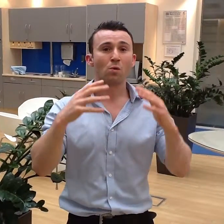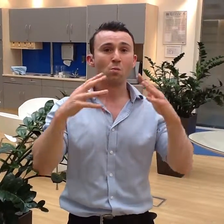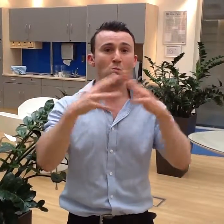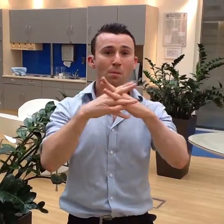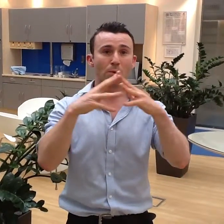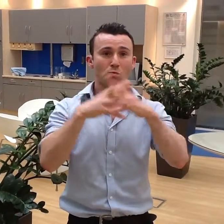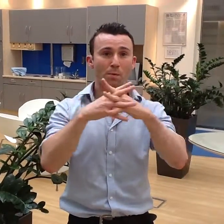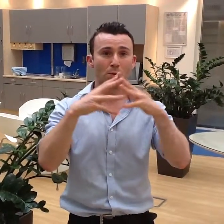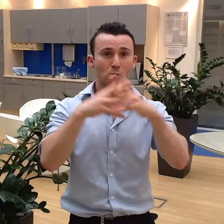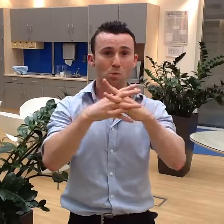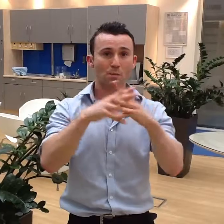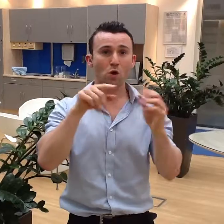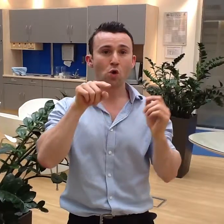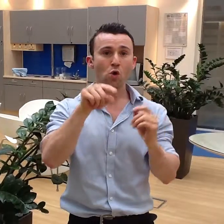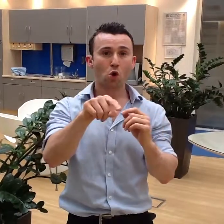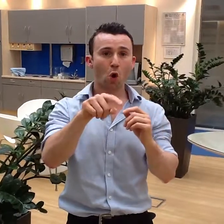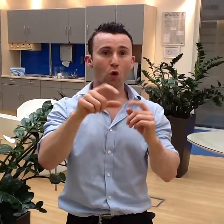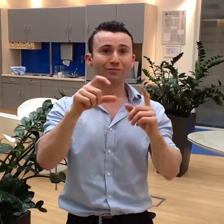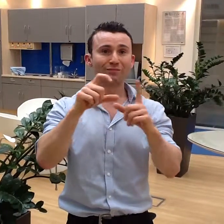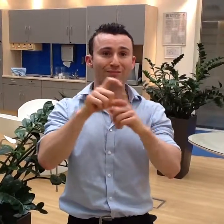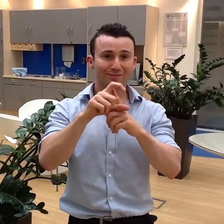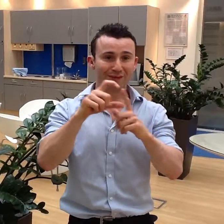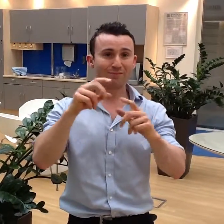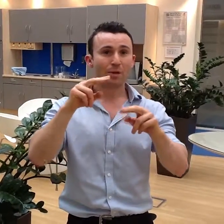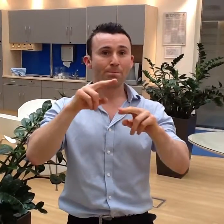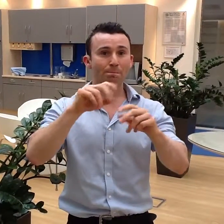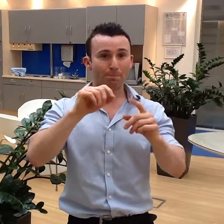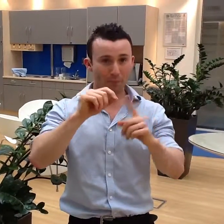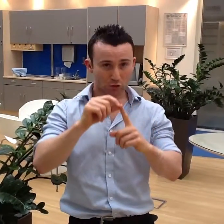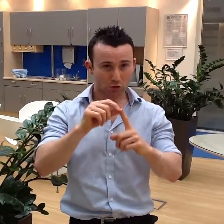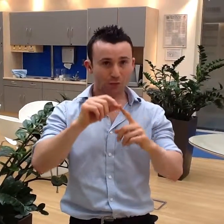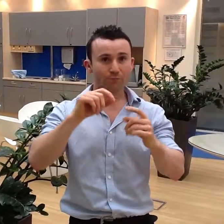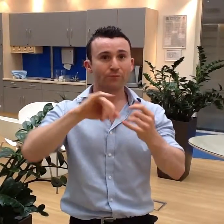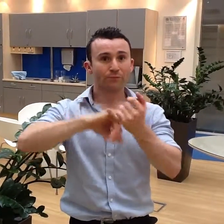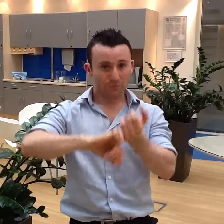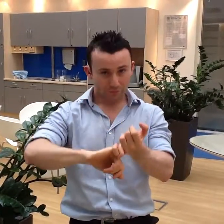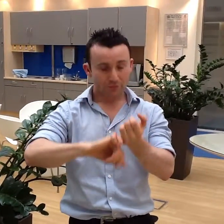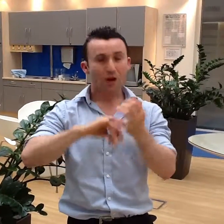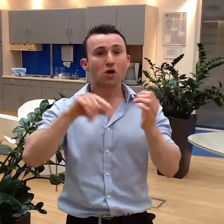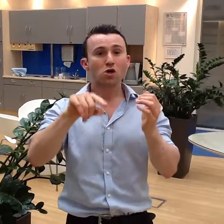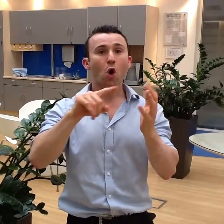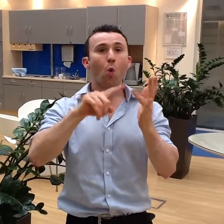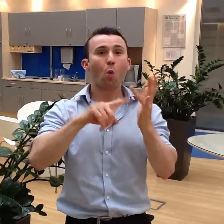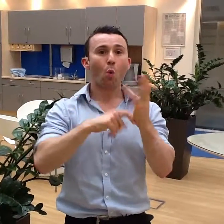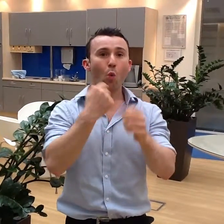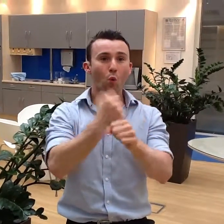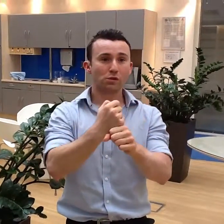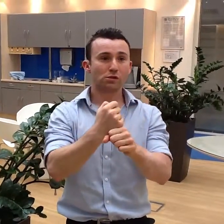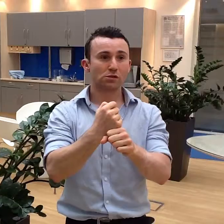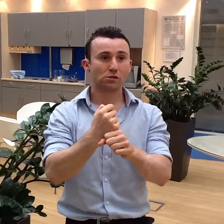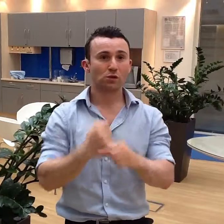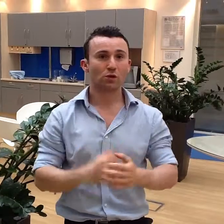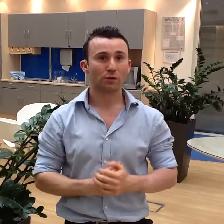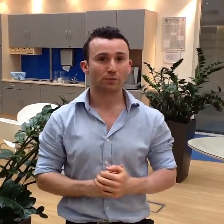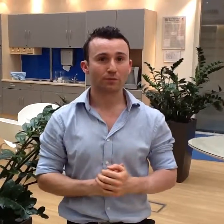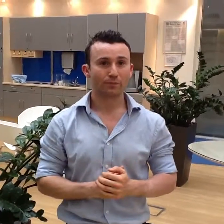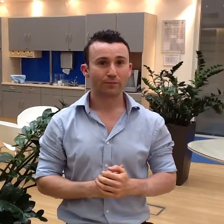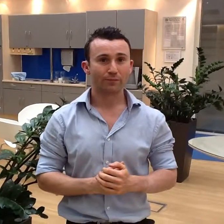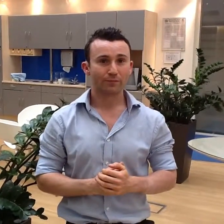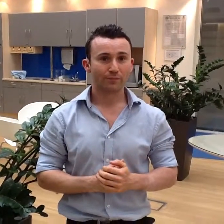It's www.deeafpositives.org Excellent, thank